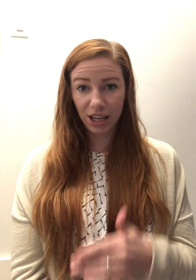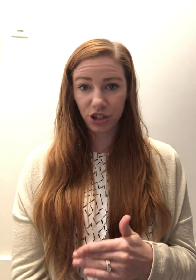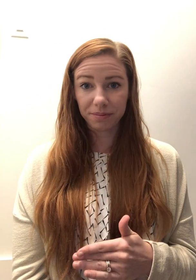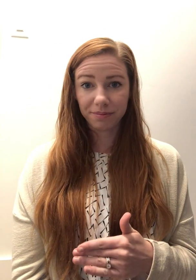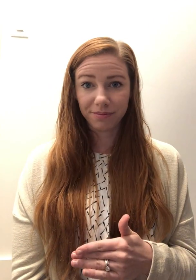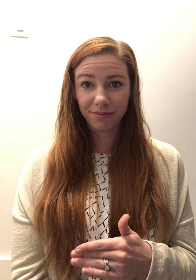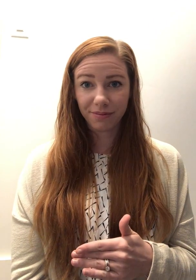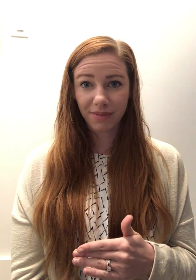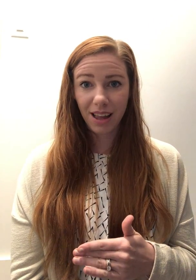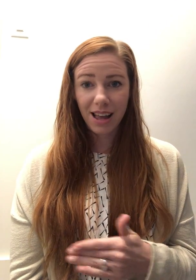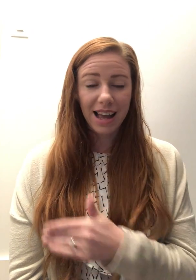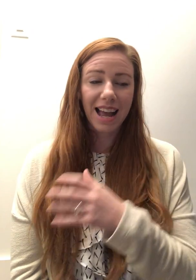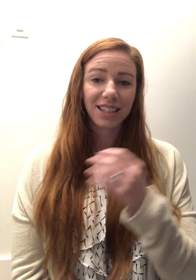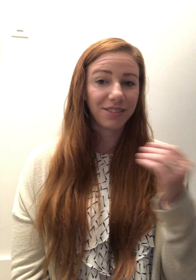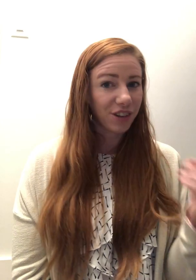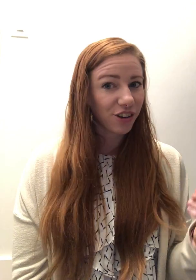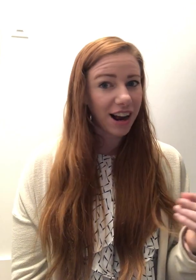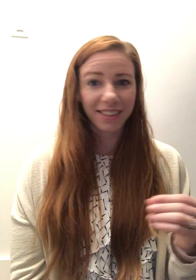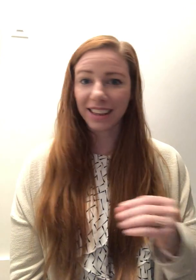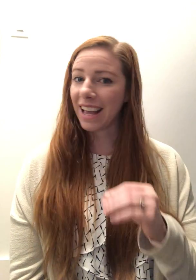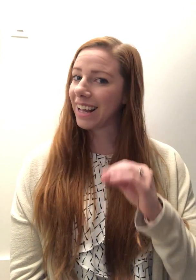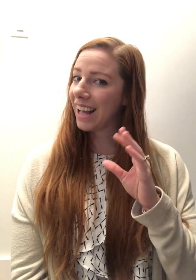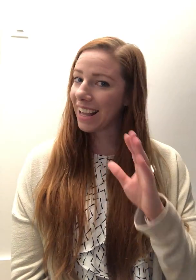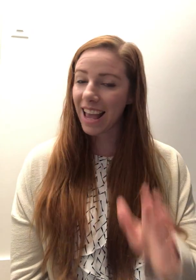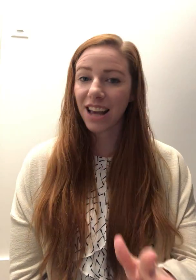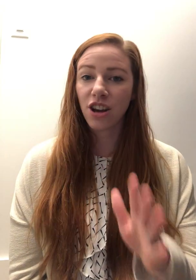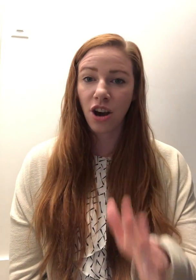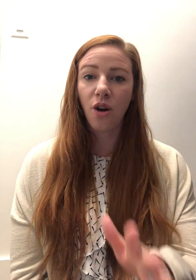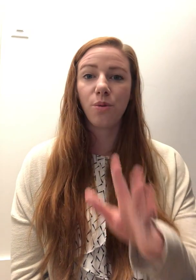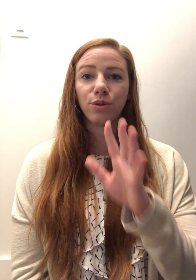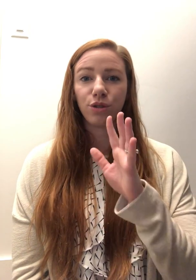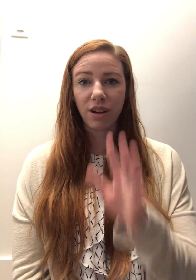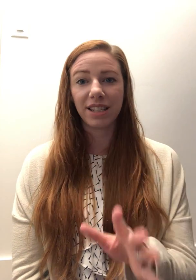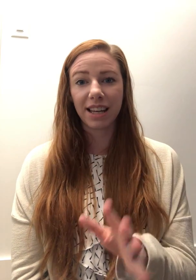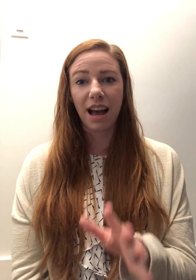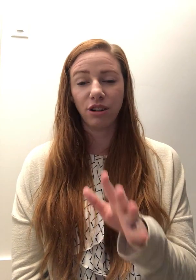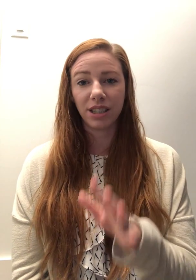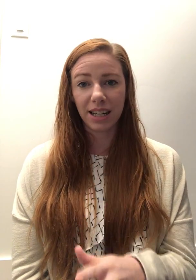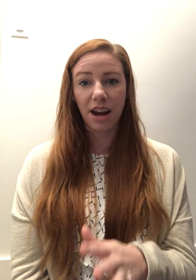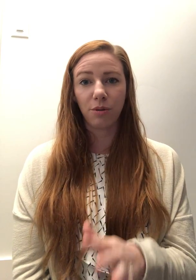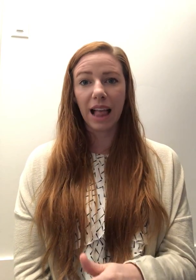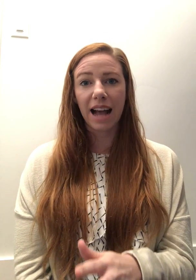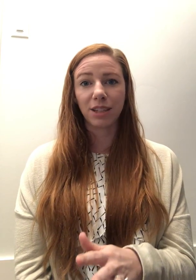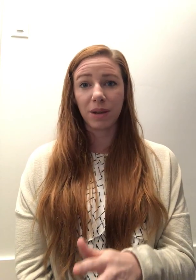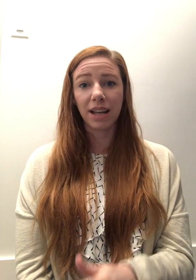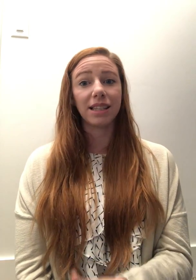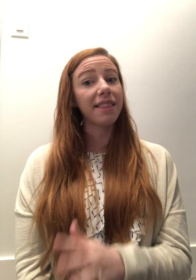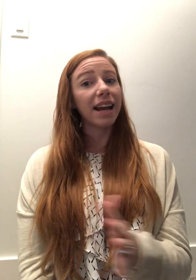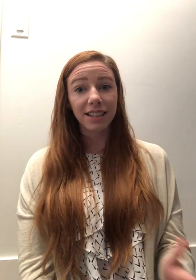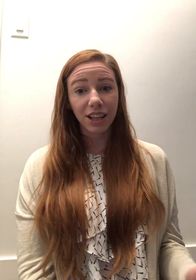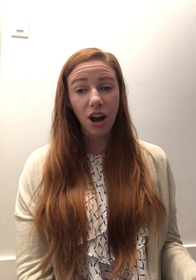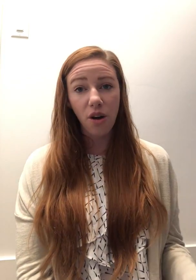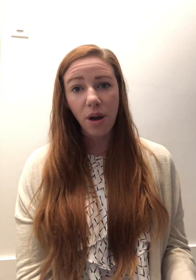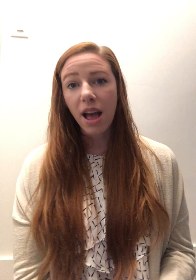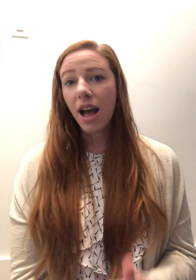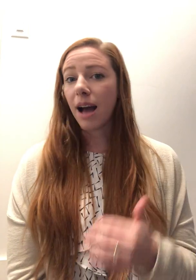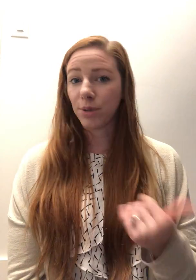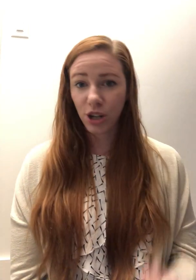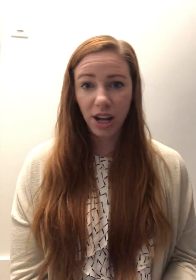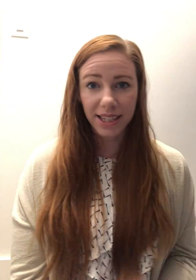the kitchen. I had to figure out that like, I can't go straight to the couch and sit down and relax because then the next thing you know, I'm turning on